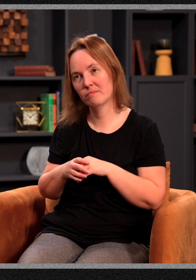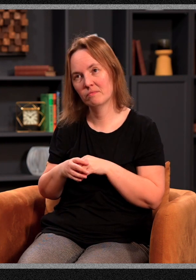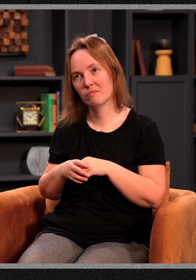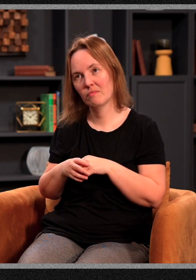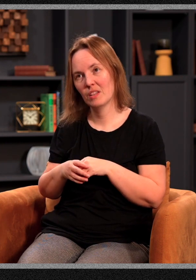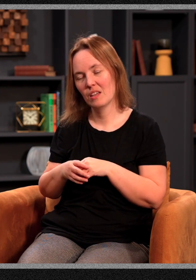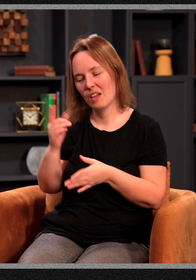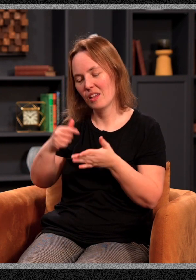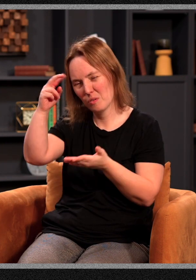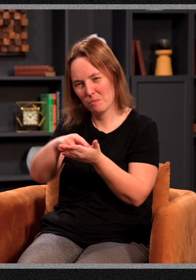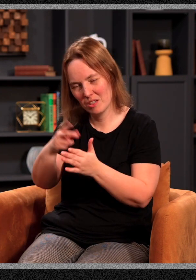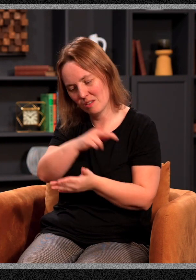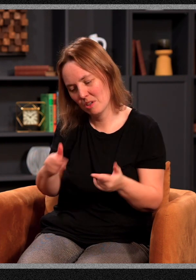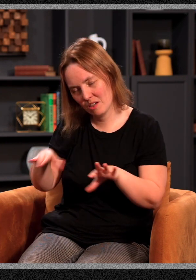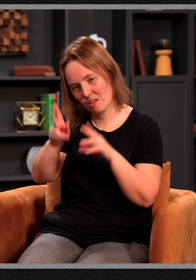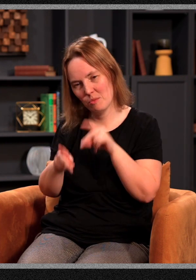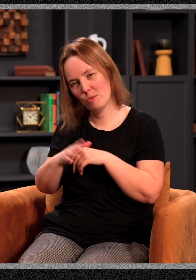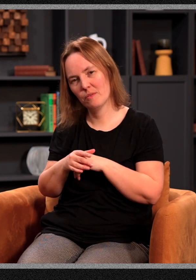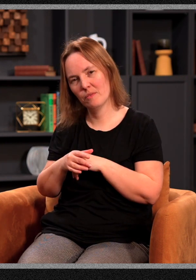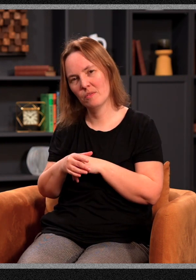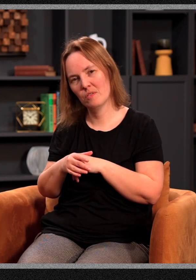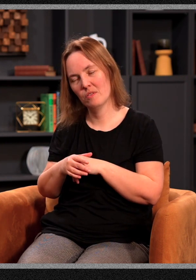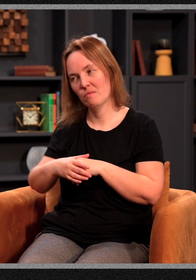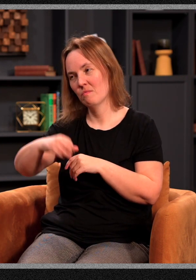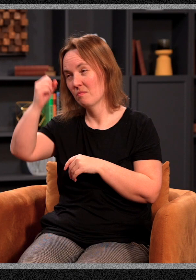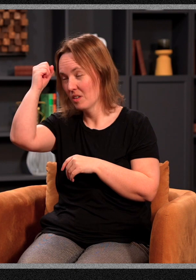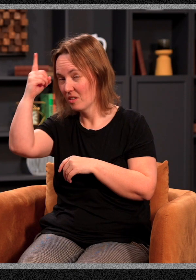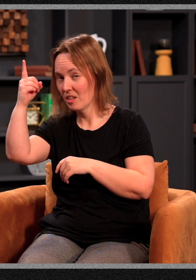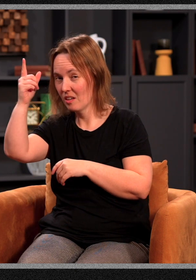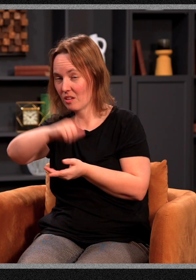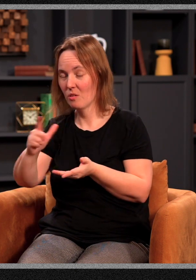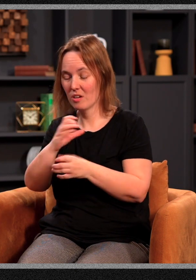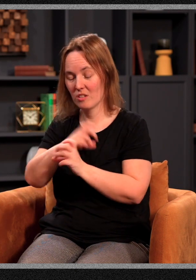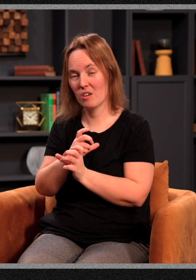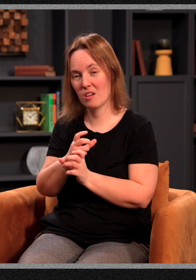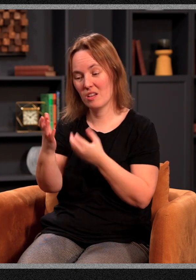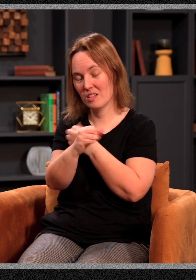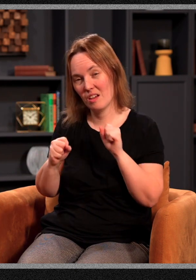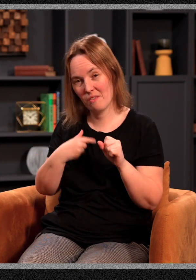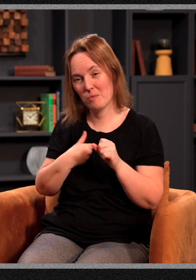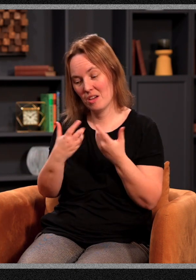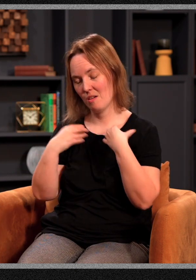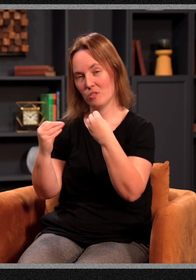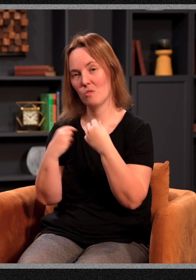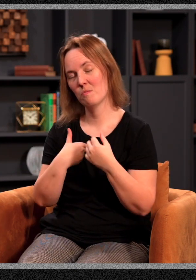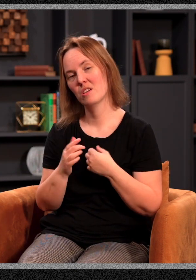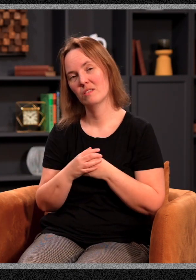That's what it means to be a kingdom people. It means to recognize the Lord has created me, redeemed me, saved me, restored me